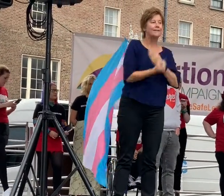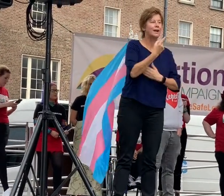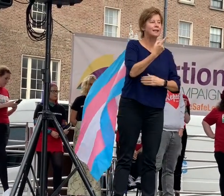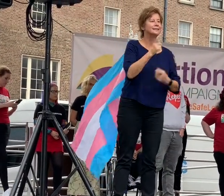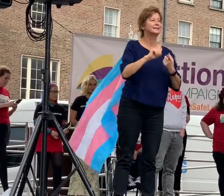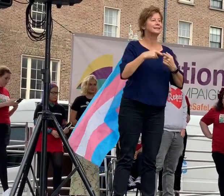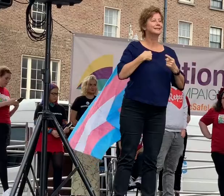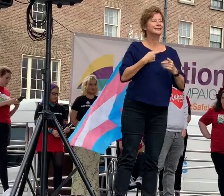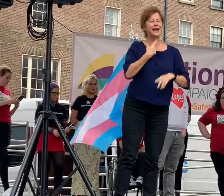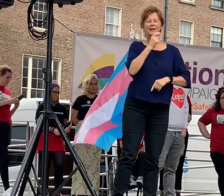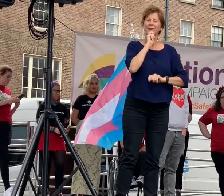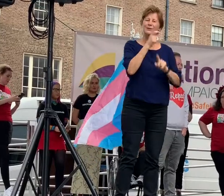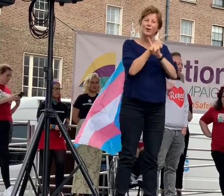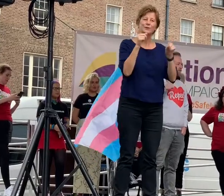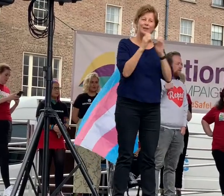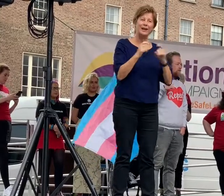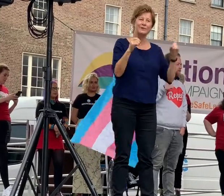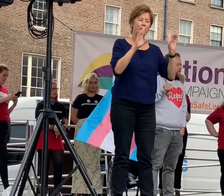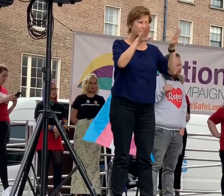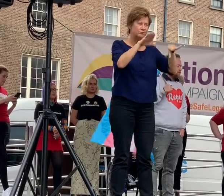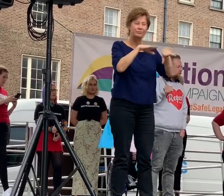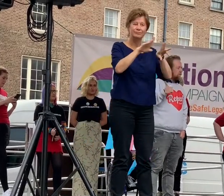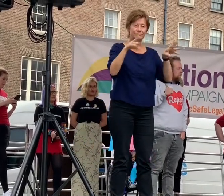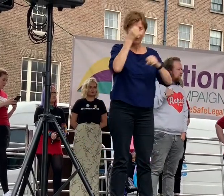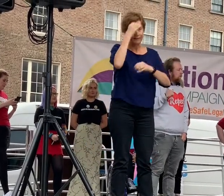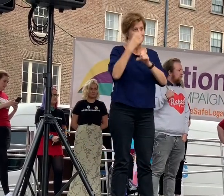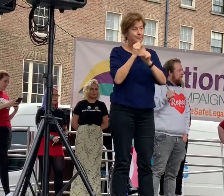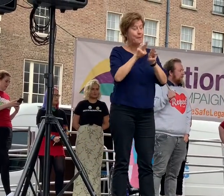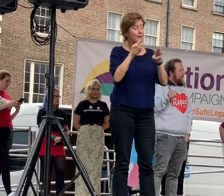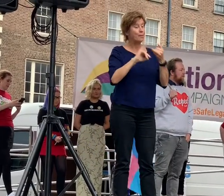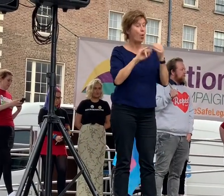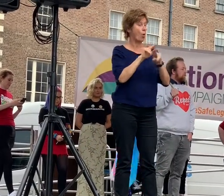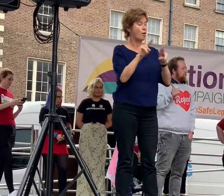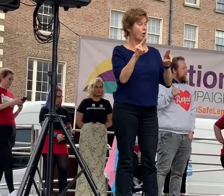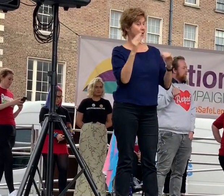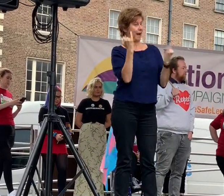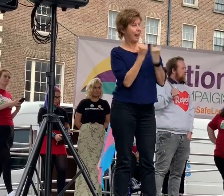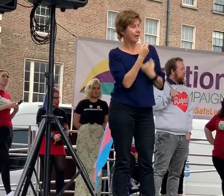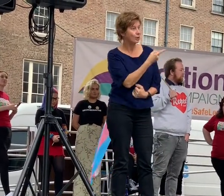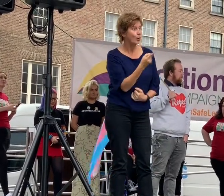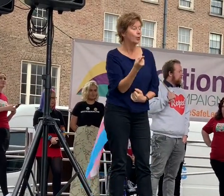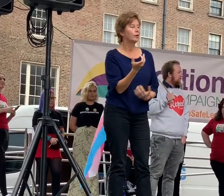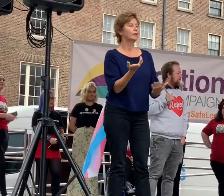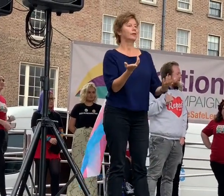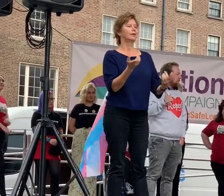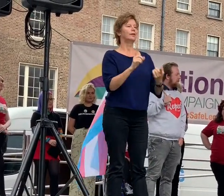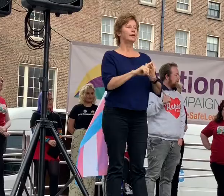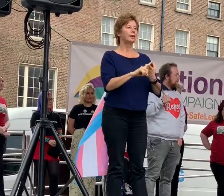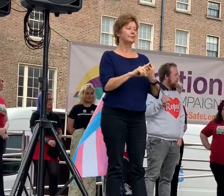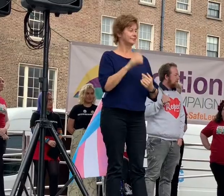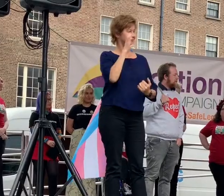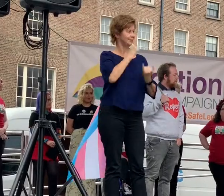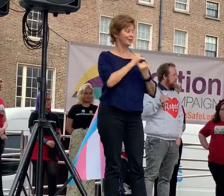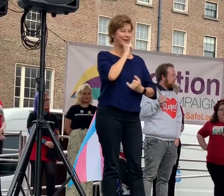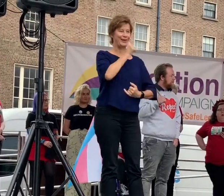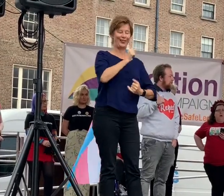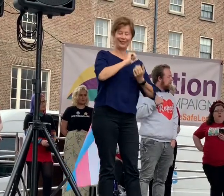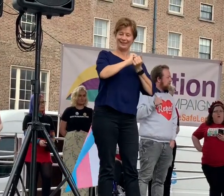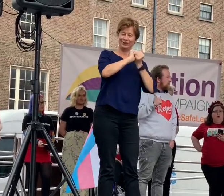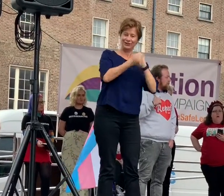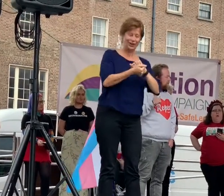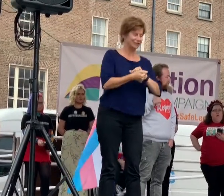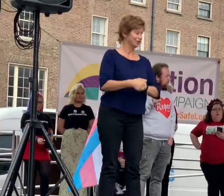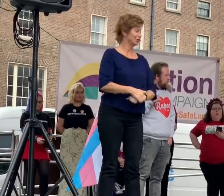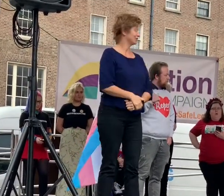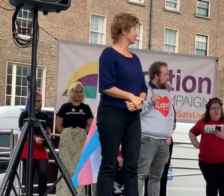everybody hey, don't forget about people who aren't like you and the fact is nothing has changed and so no one left behind we've been chanting